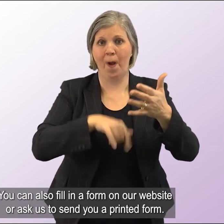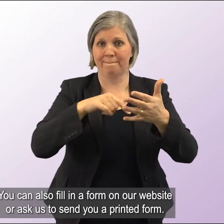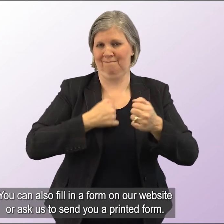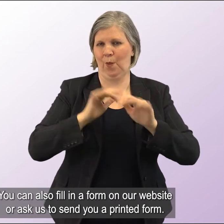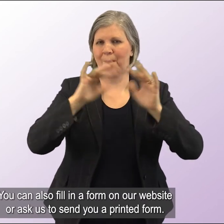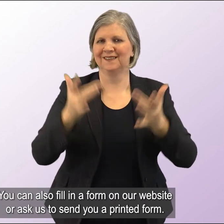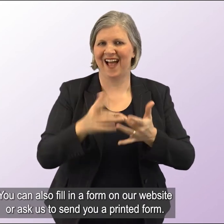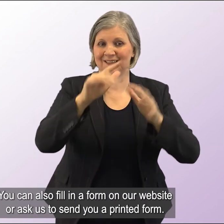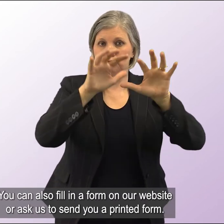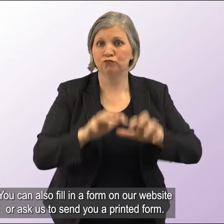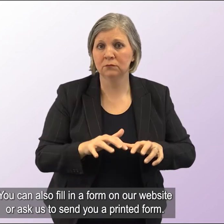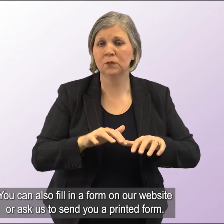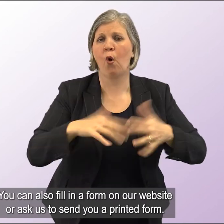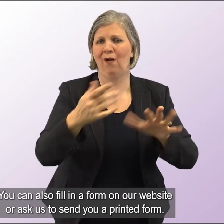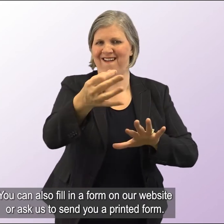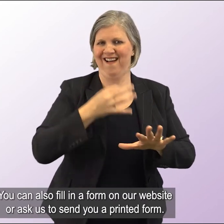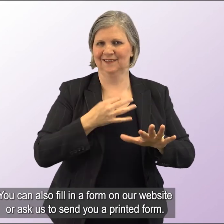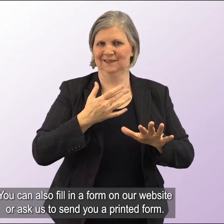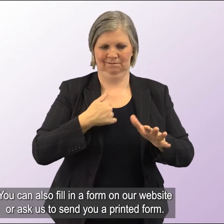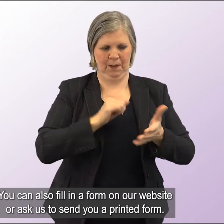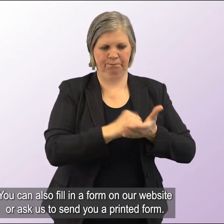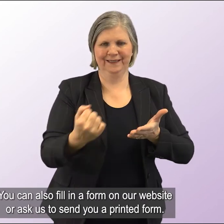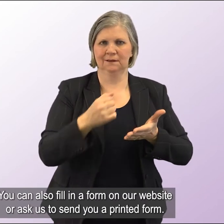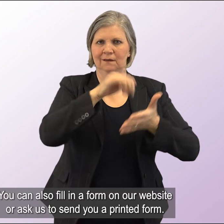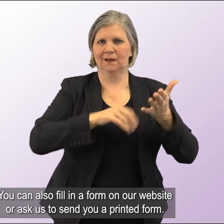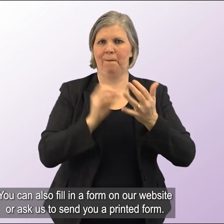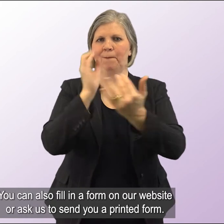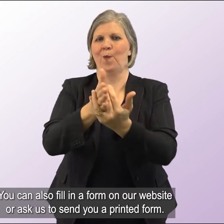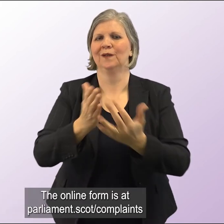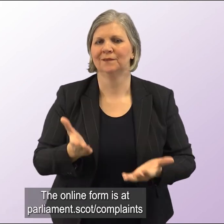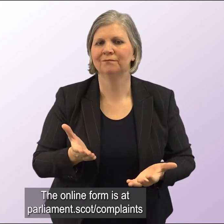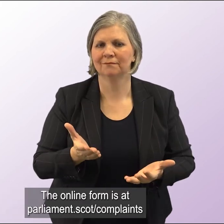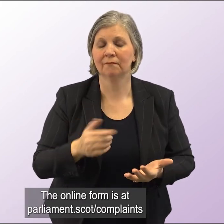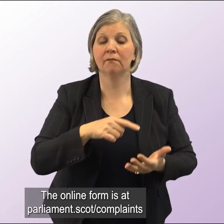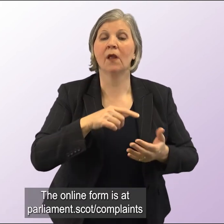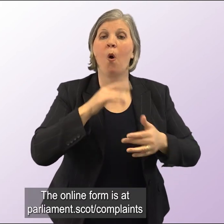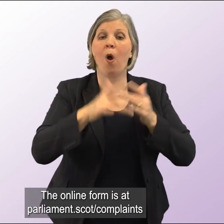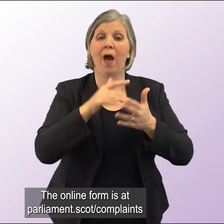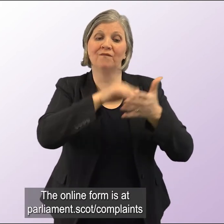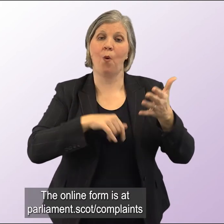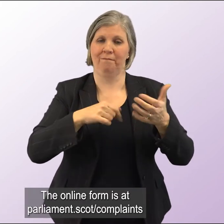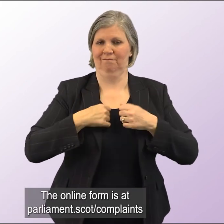also fill in a form on our website or ask us to send you a printed form. The online form is at parliament